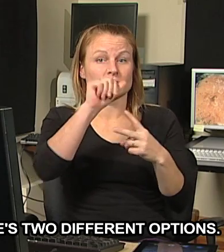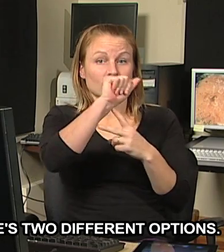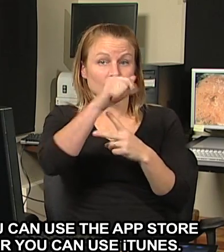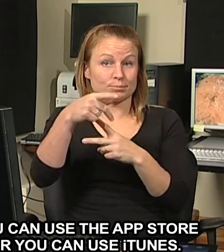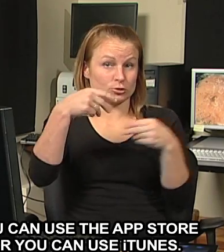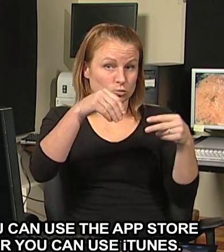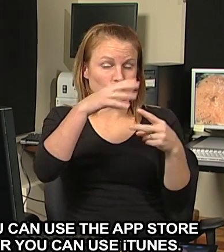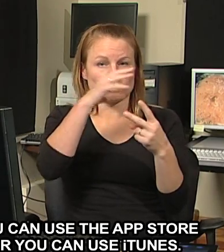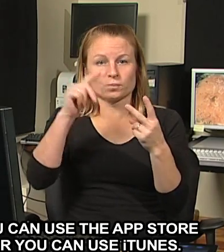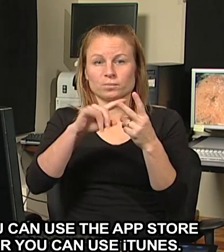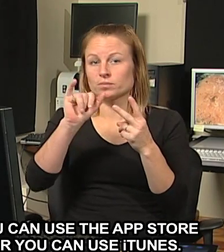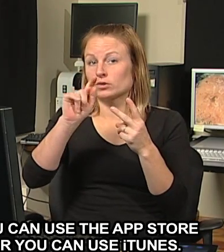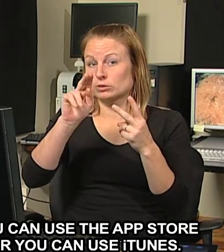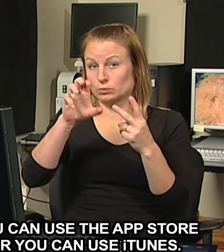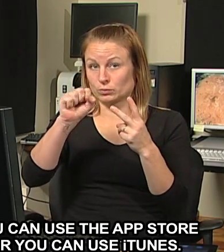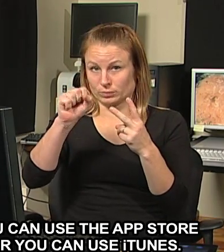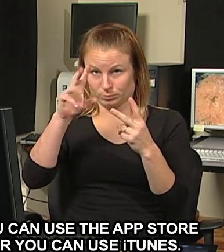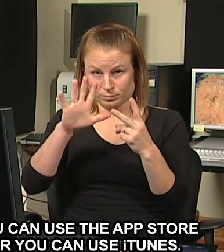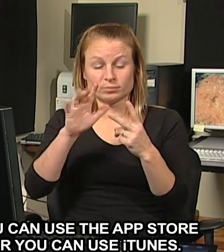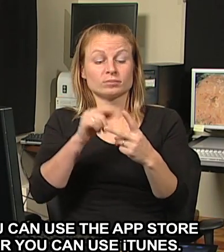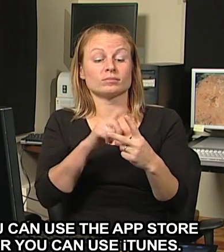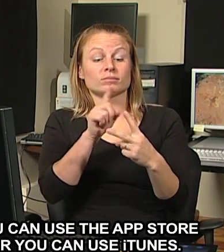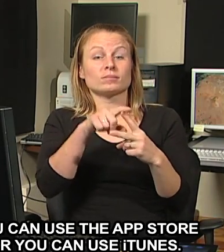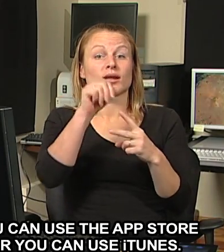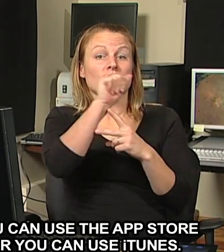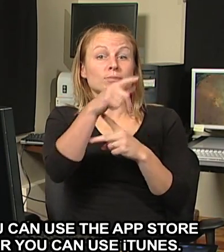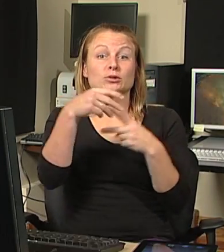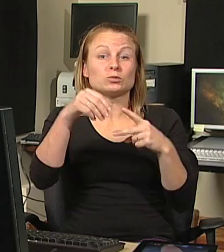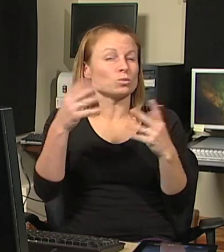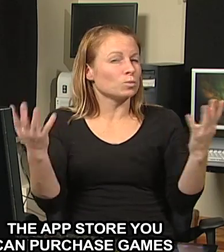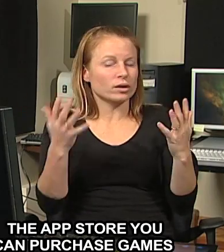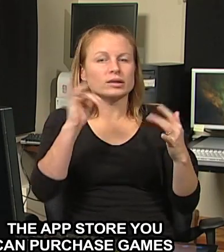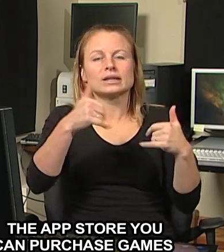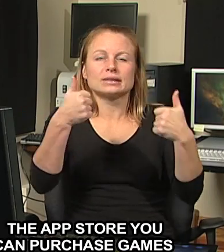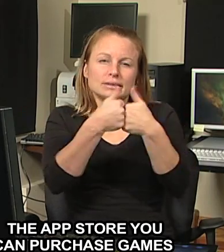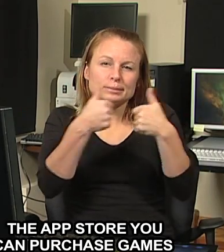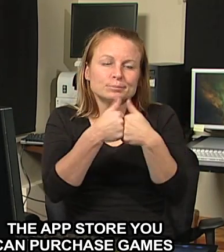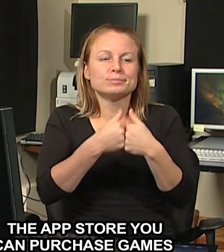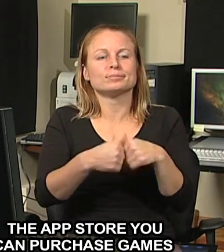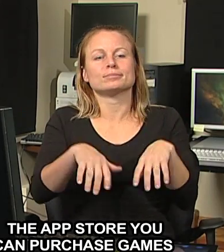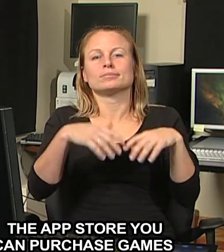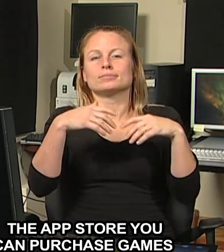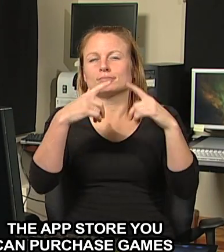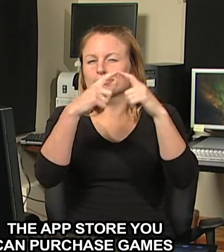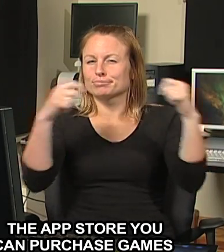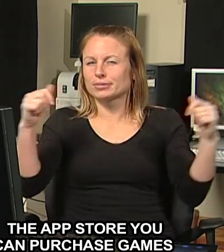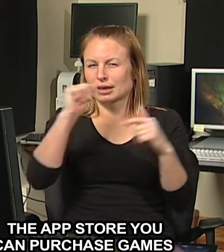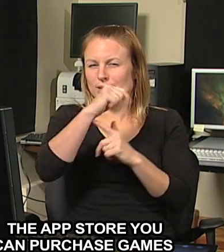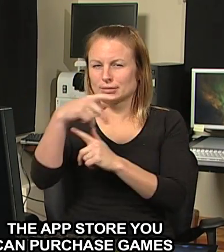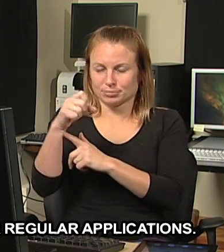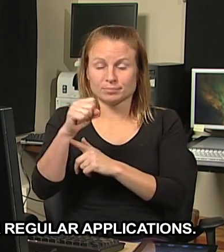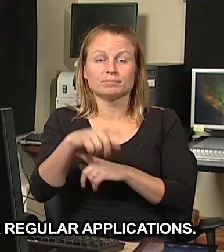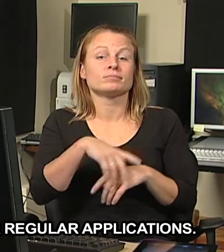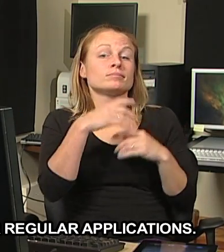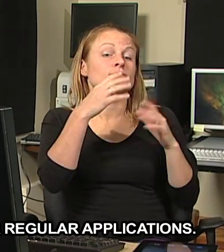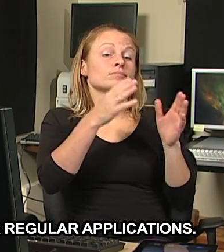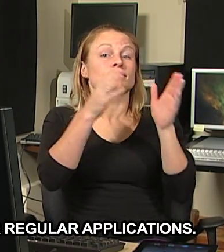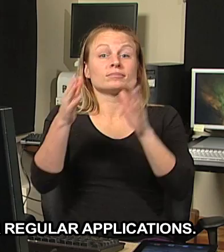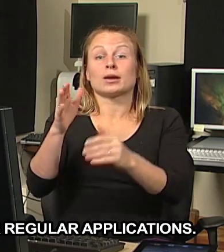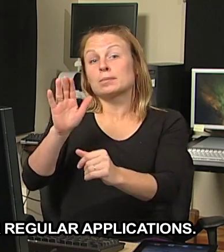options. You can use the App Store or you can use iTunes. The App Store for example you can purchase games or regular applications.